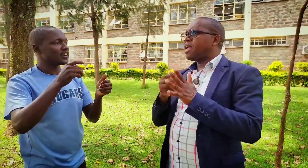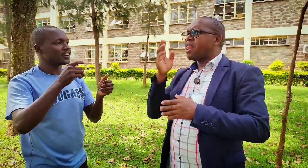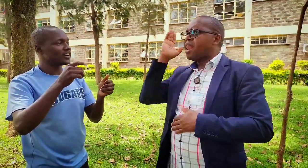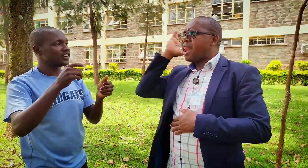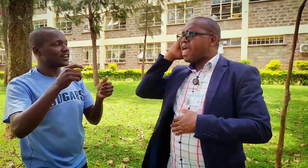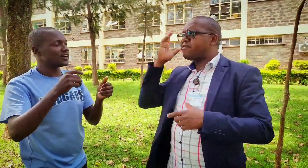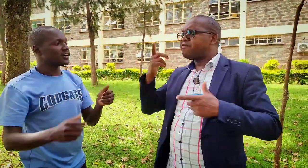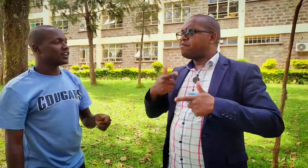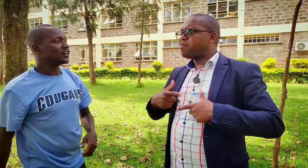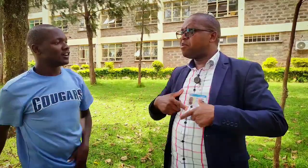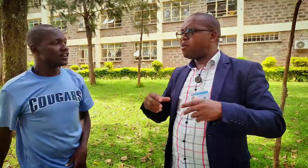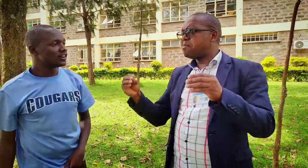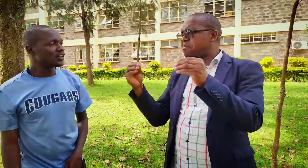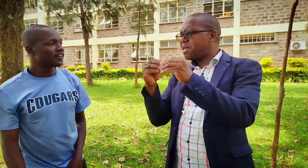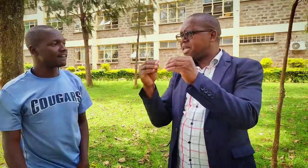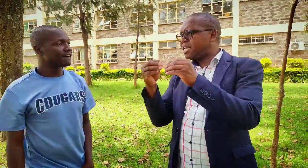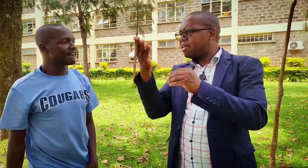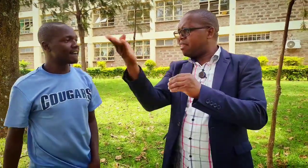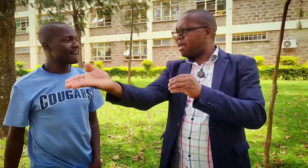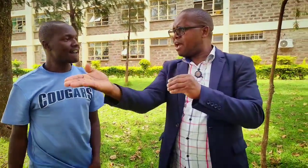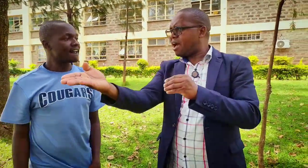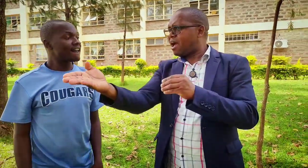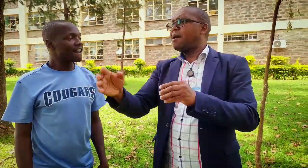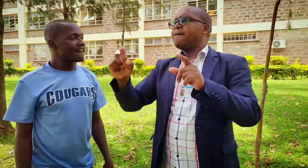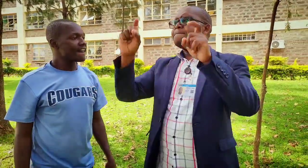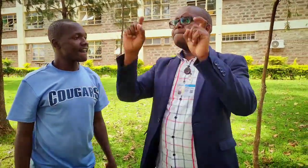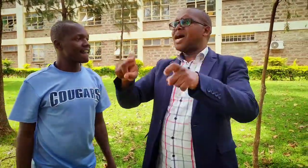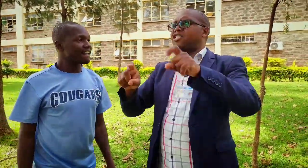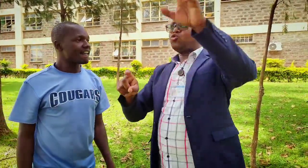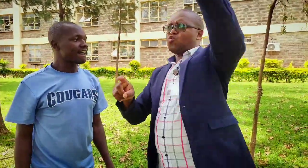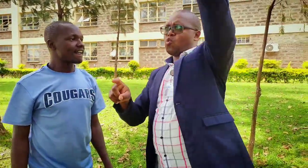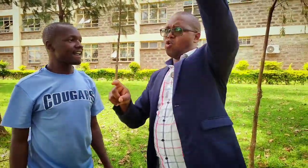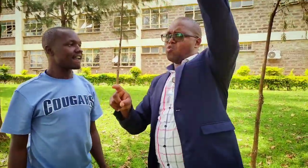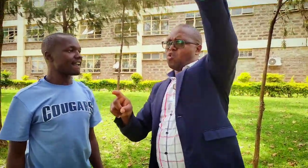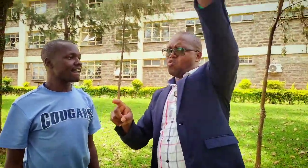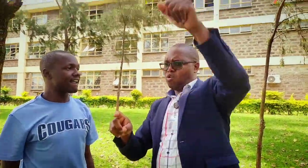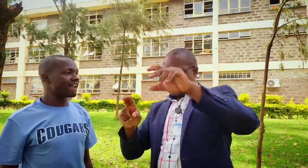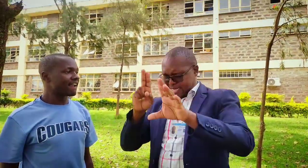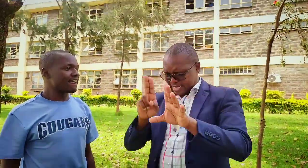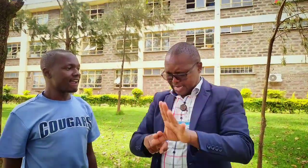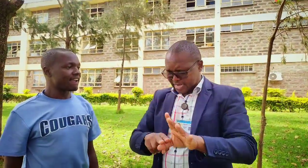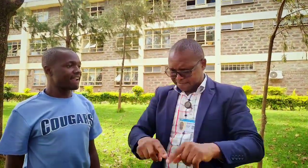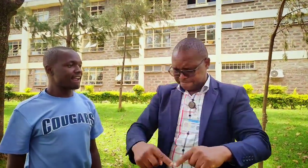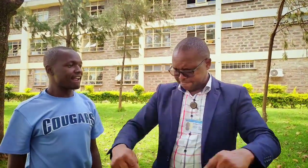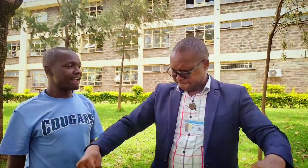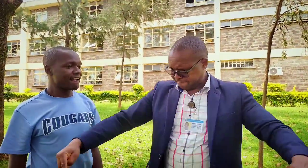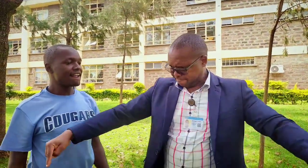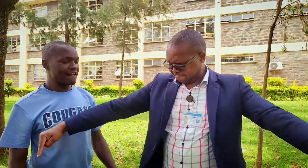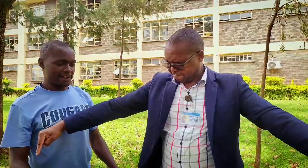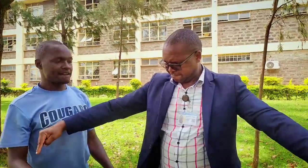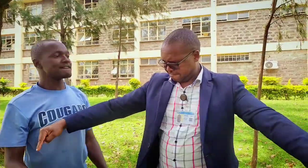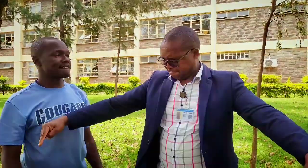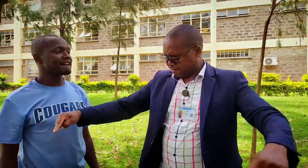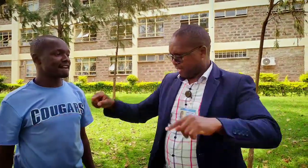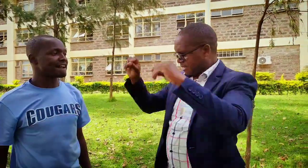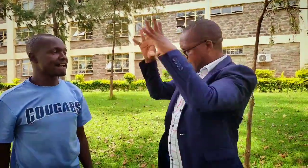meaning the deaf people when they meet they must have seats in front